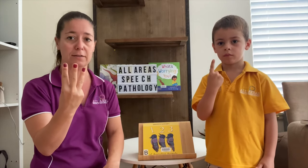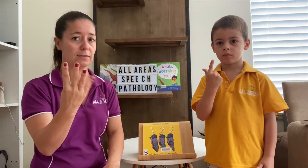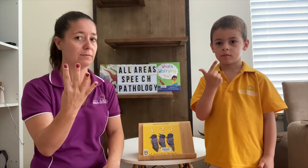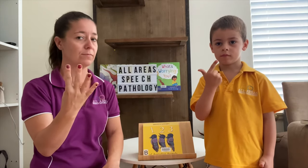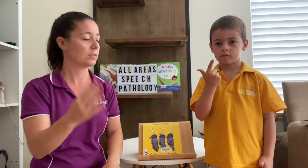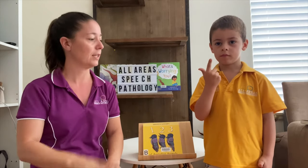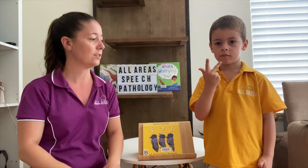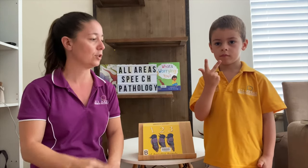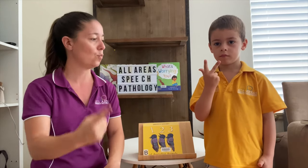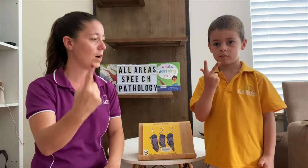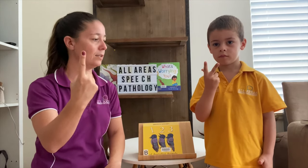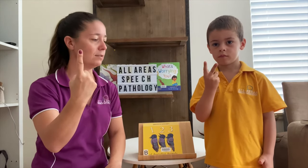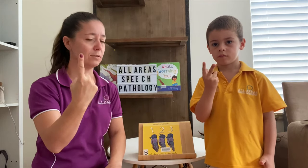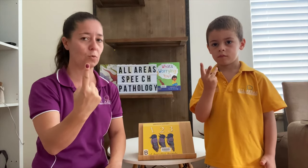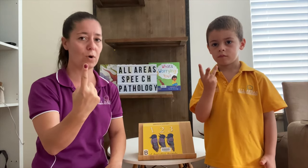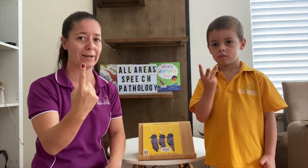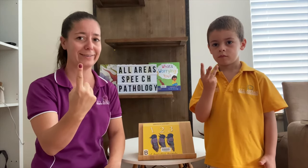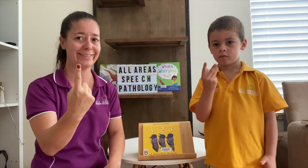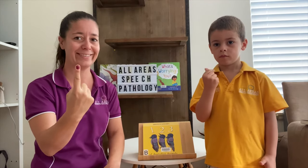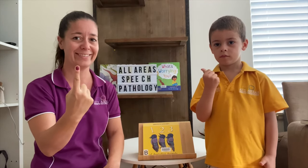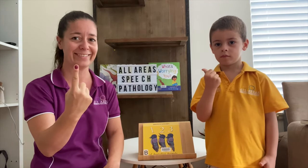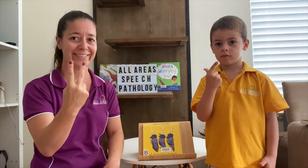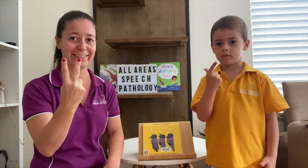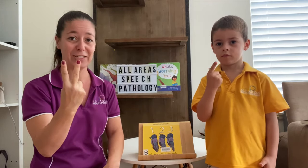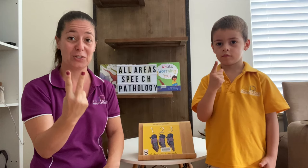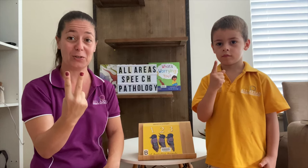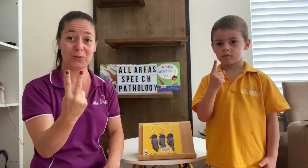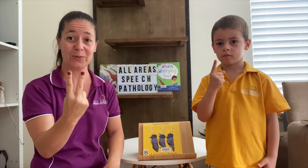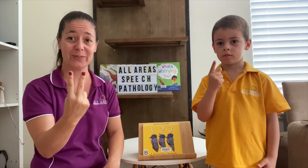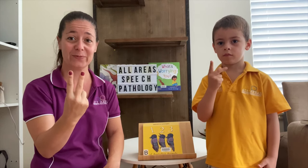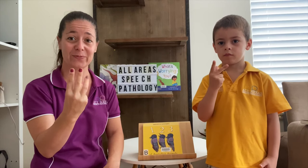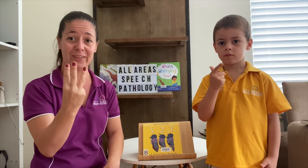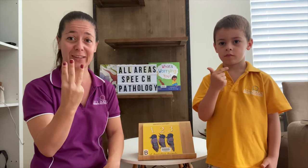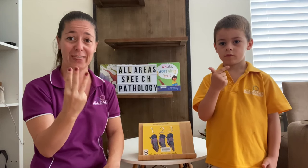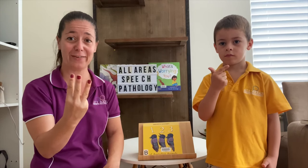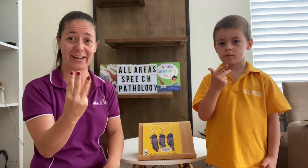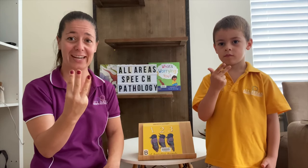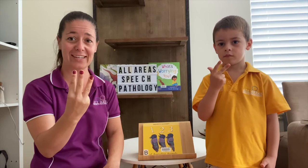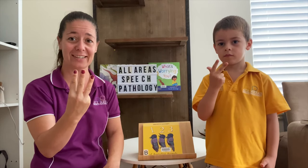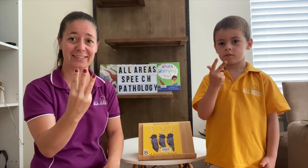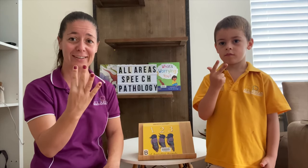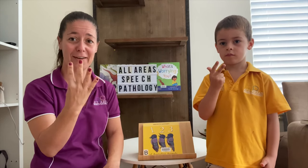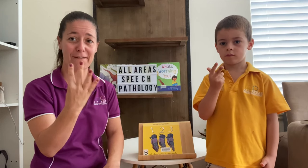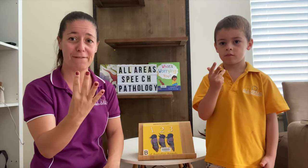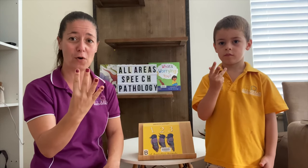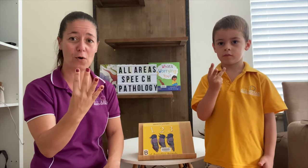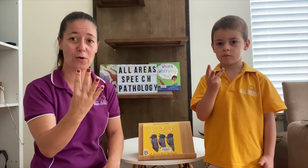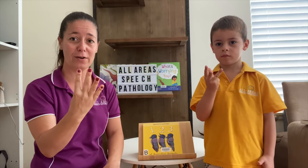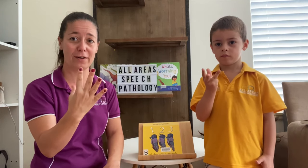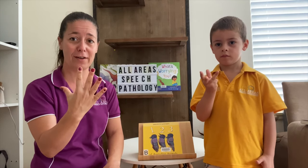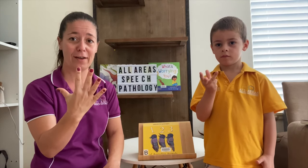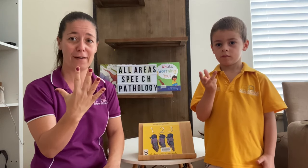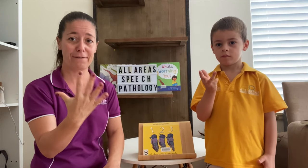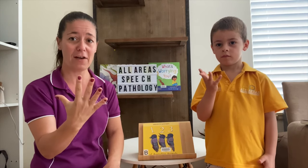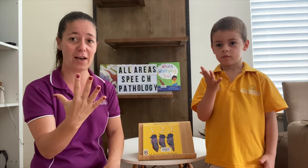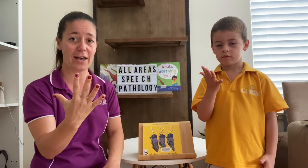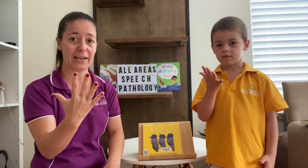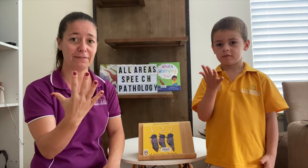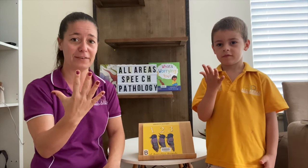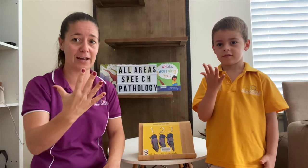So let's do one. One, two, three, four, five. Now